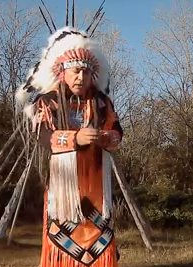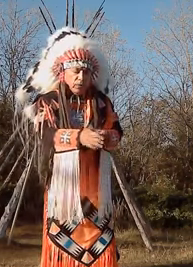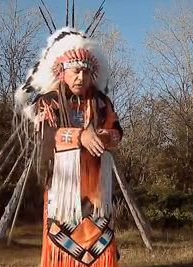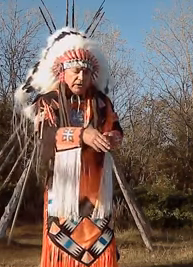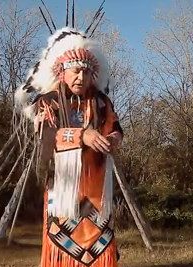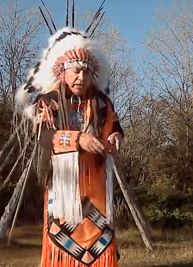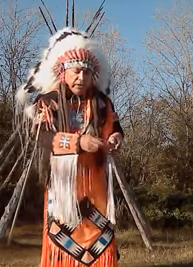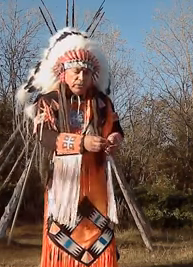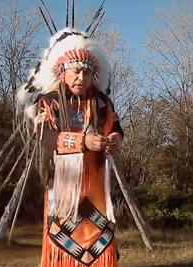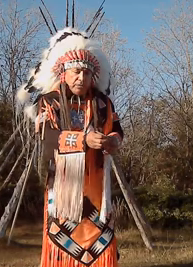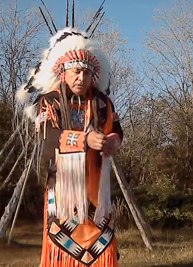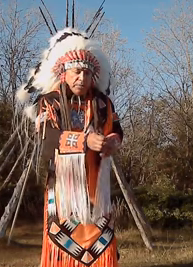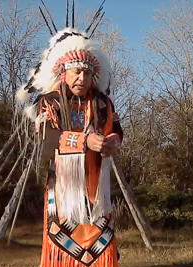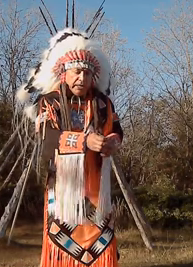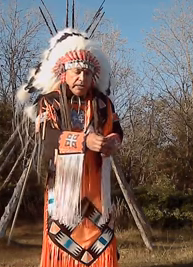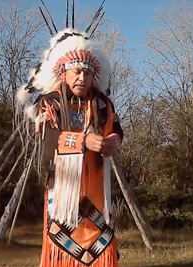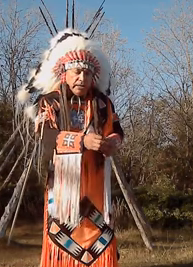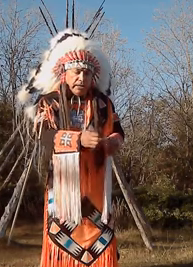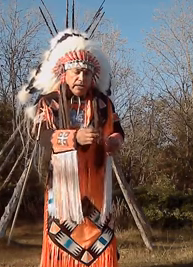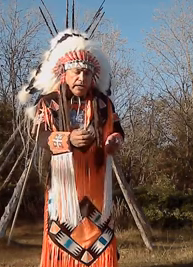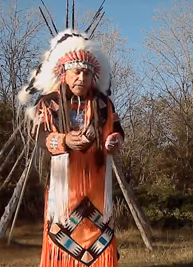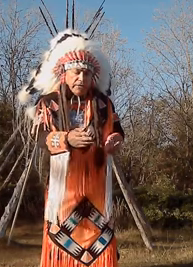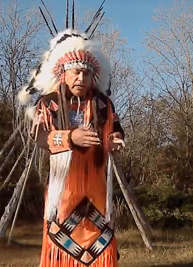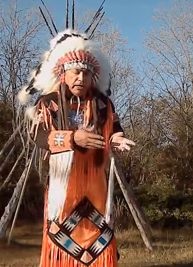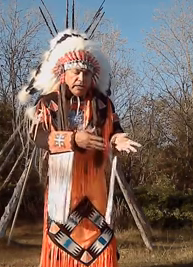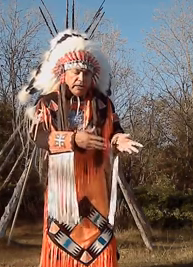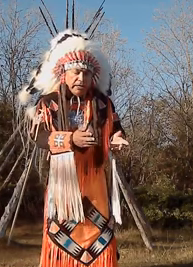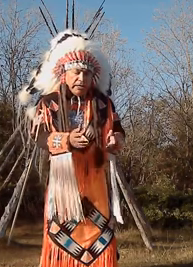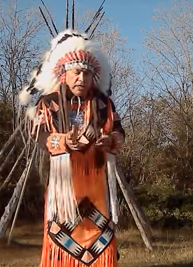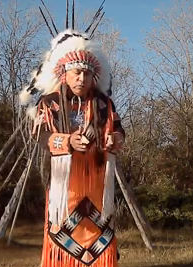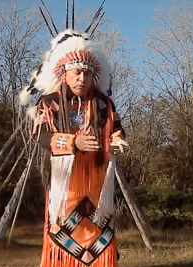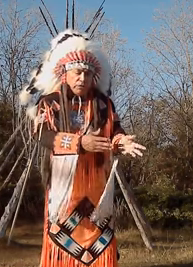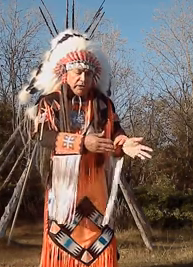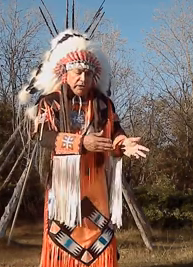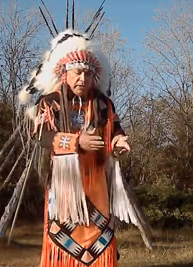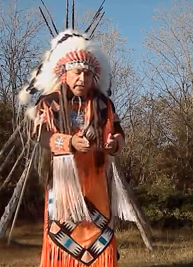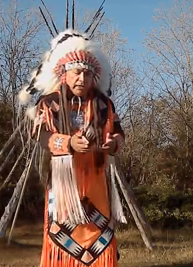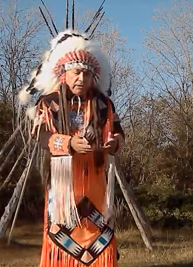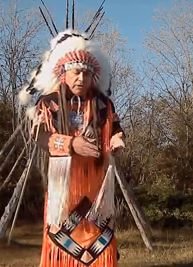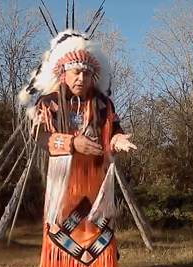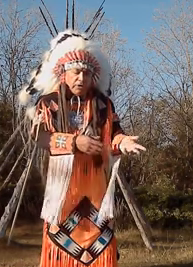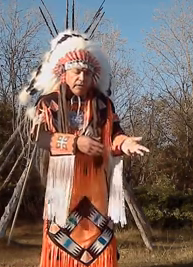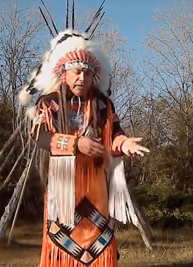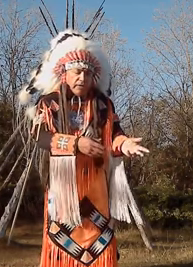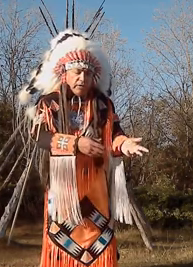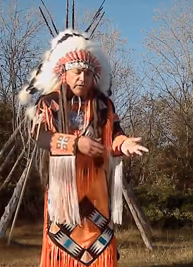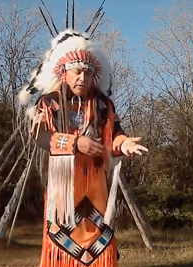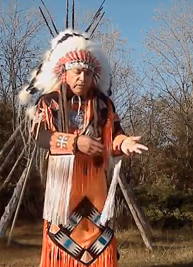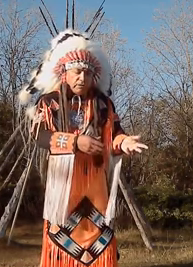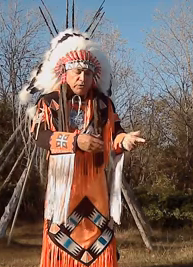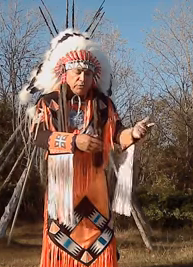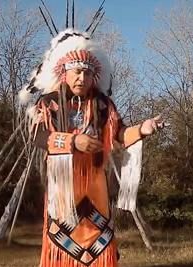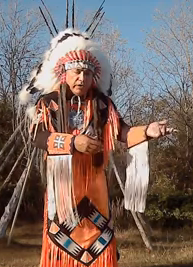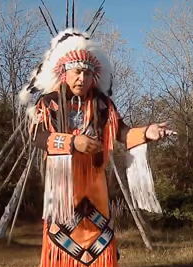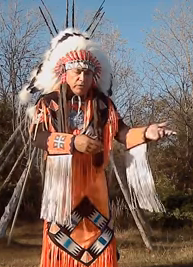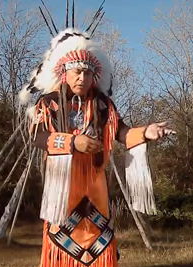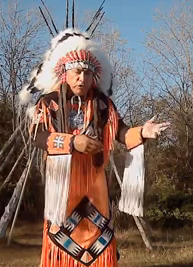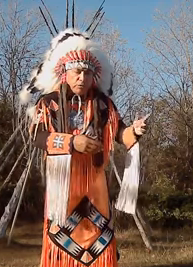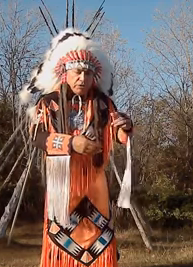I watched his hands when he was beating. Everything he'd done was with his hands. He very creative. So he would give me those motions,